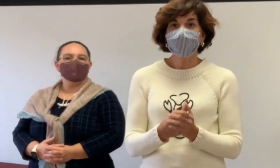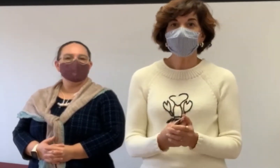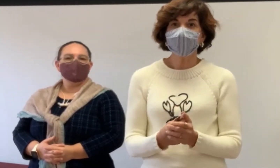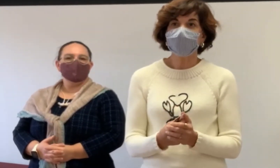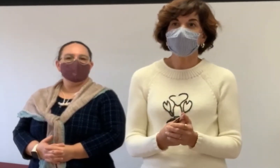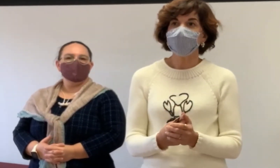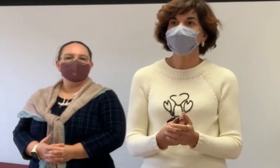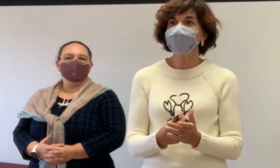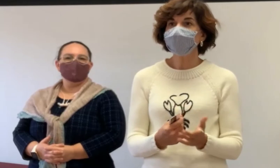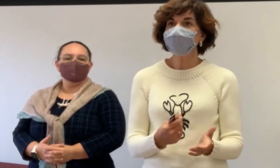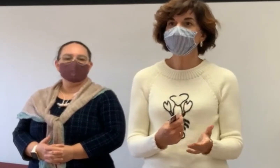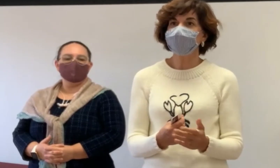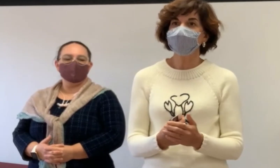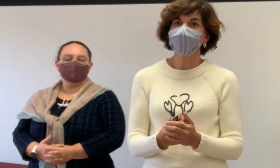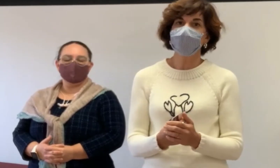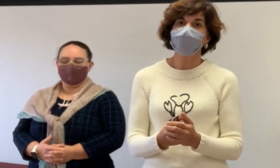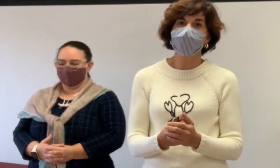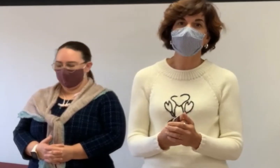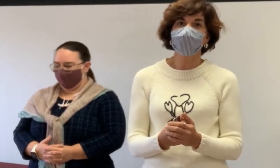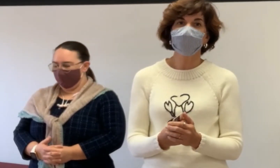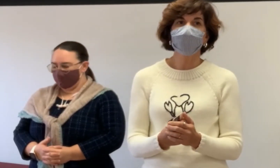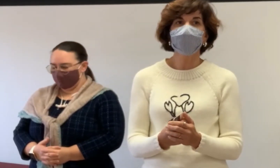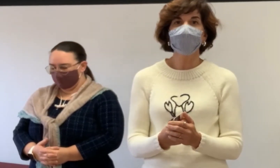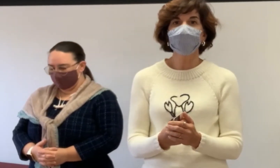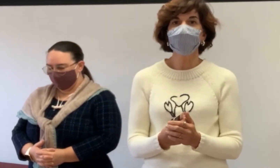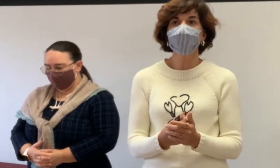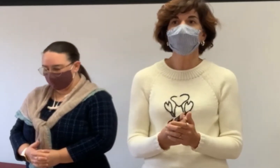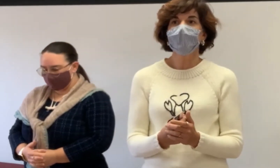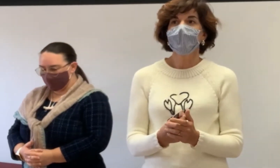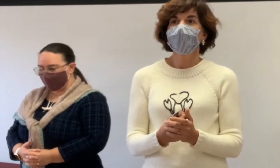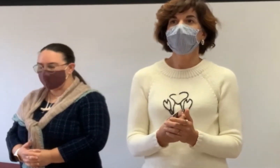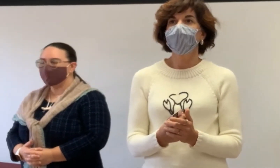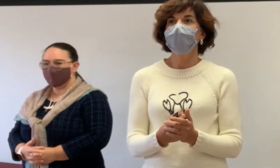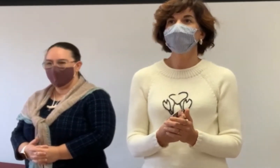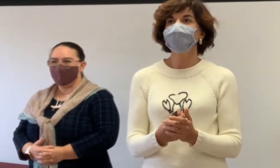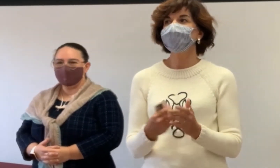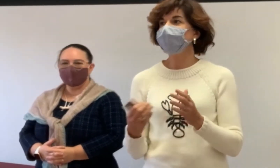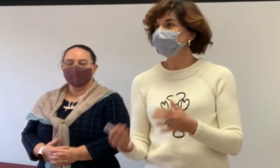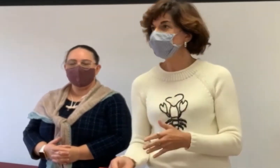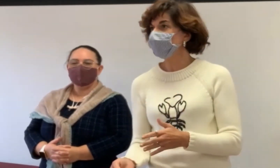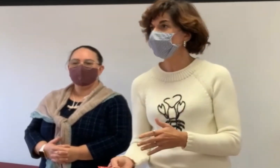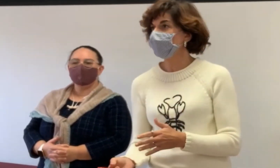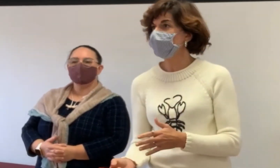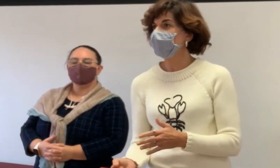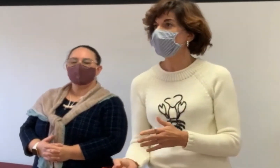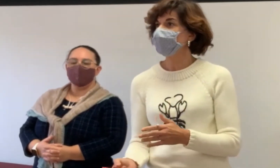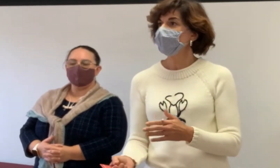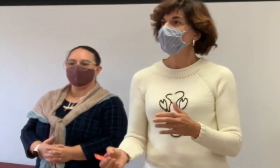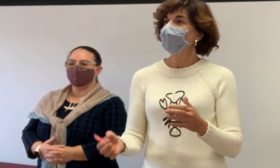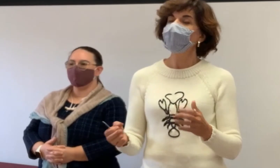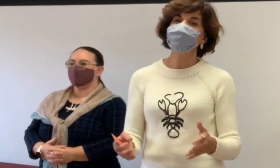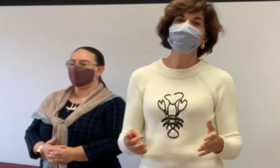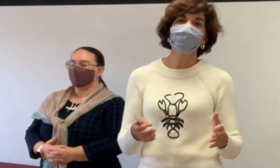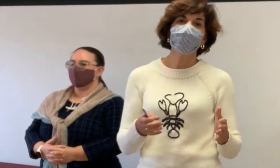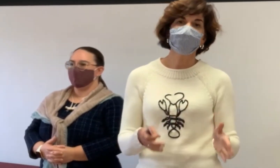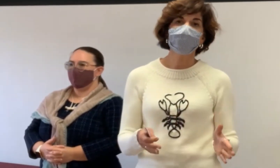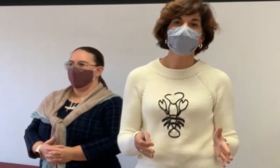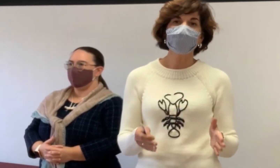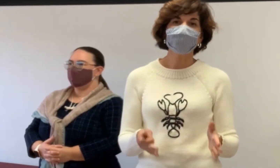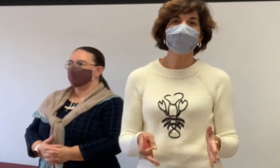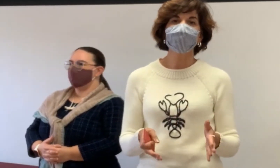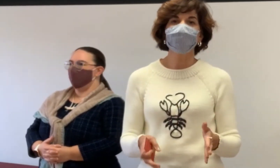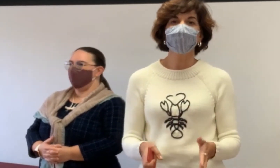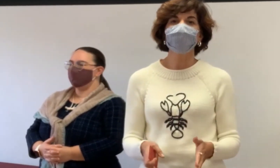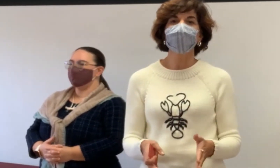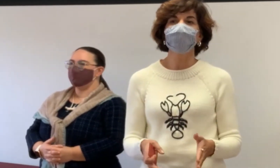Real Estate. Should you sell your own house? Should you stay in your own house? What is the